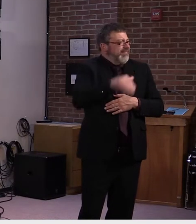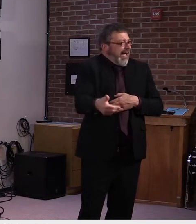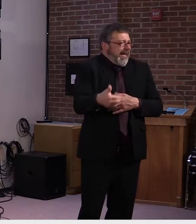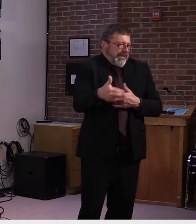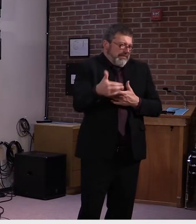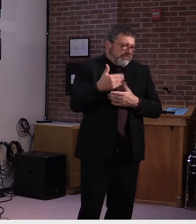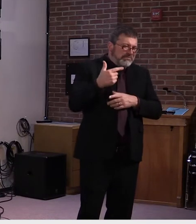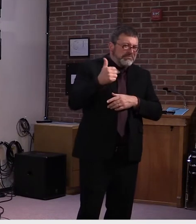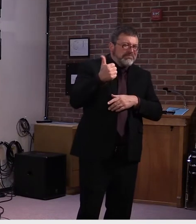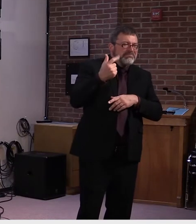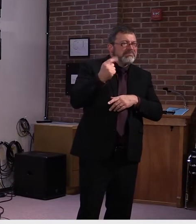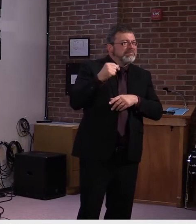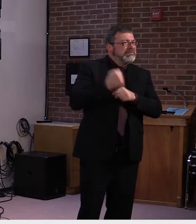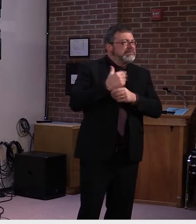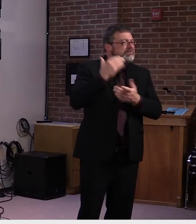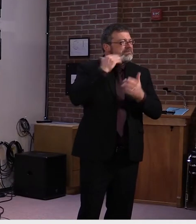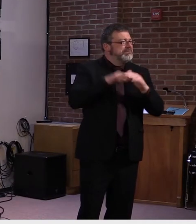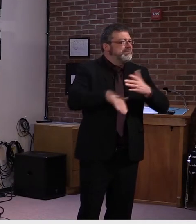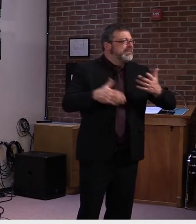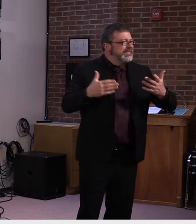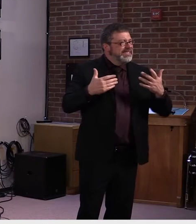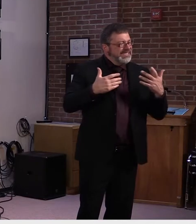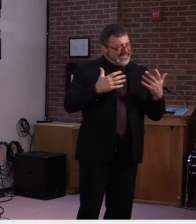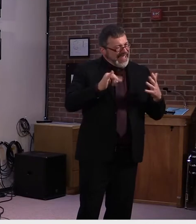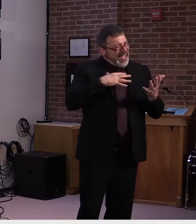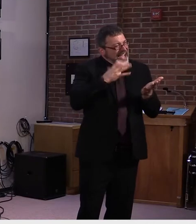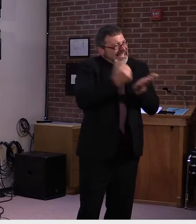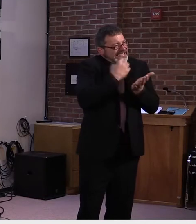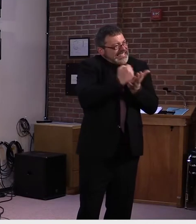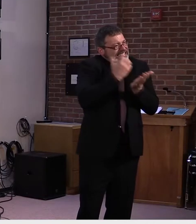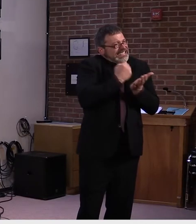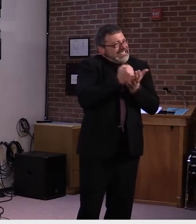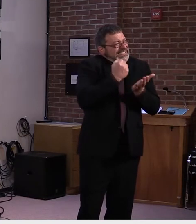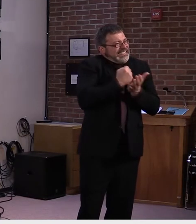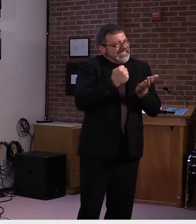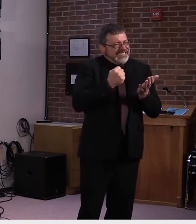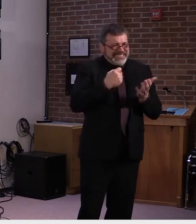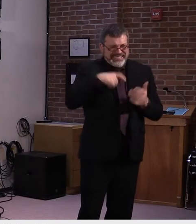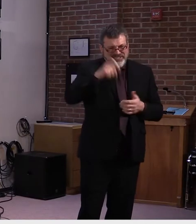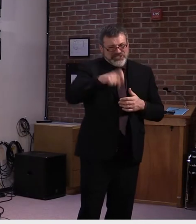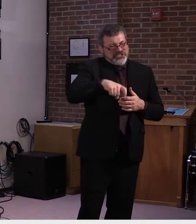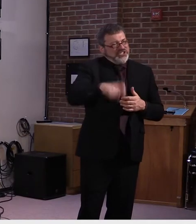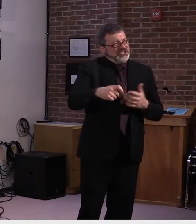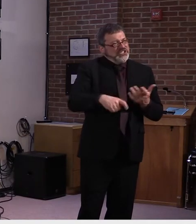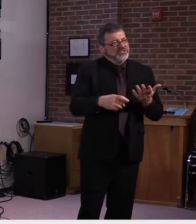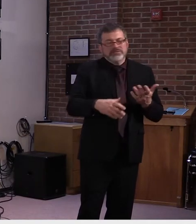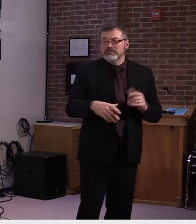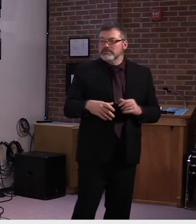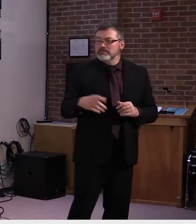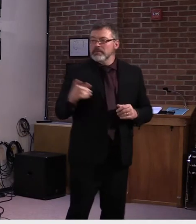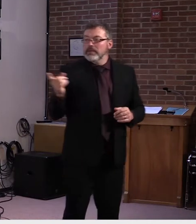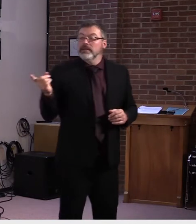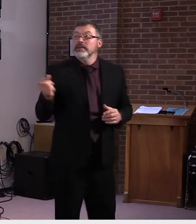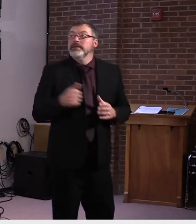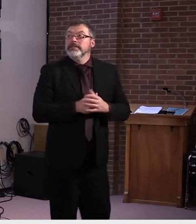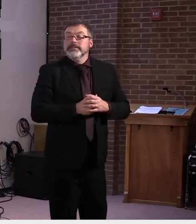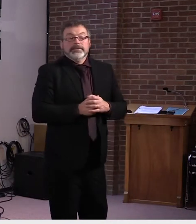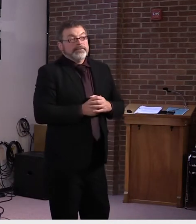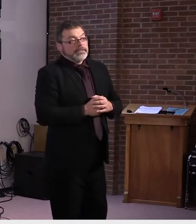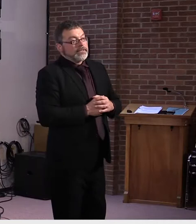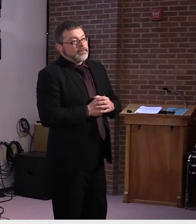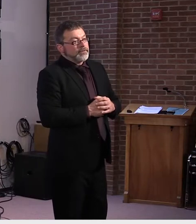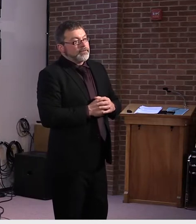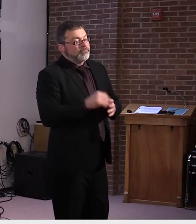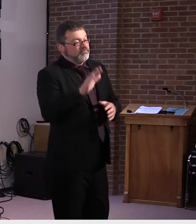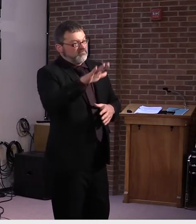meaningful physical contact? I, I understand. And, um, let me, uh, go back and